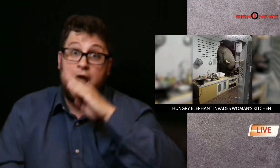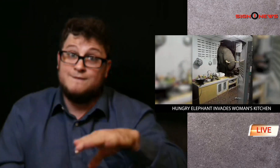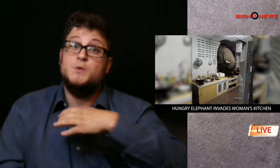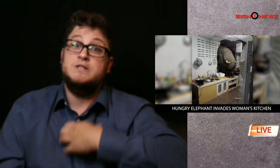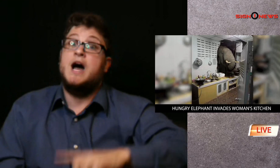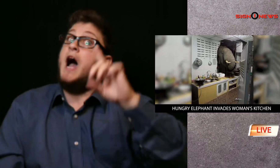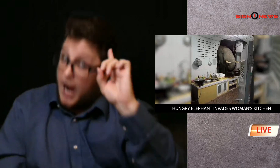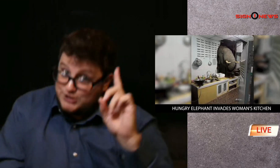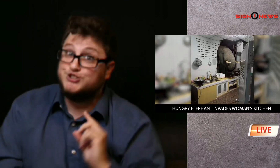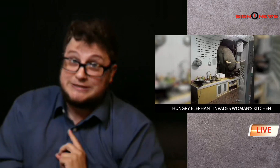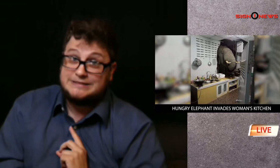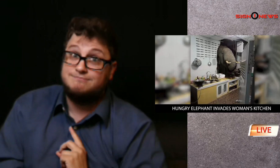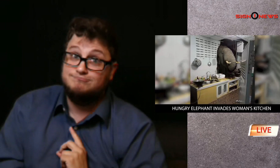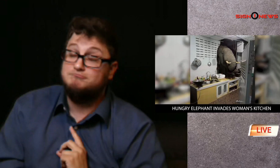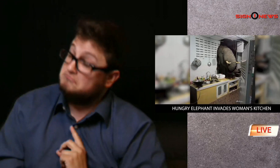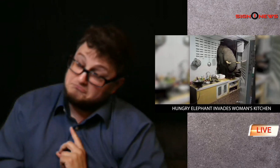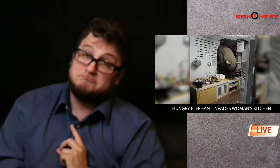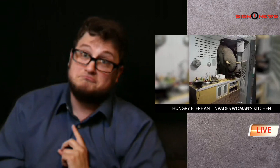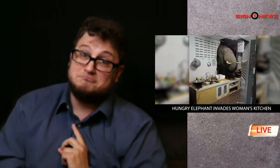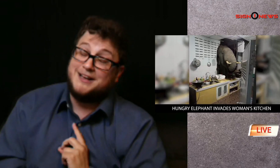that elephant was truly hungry